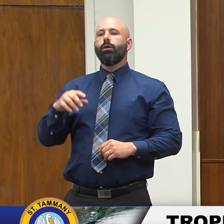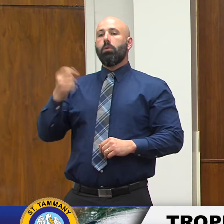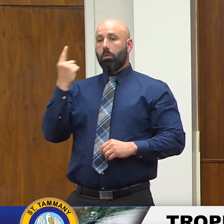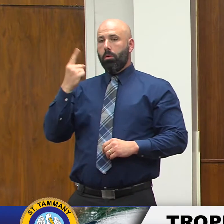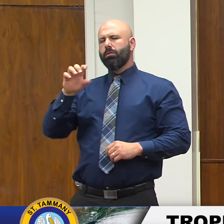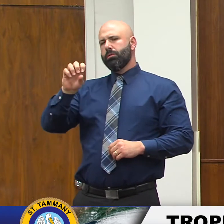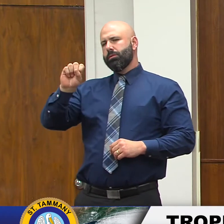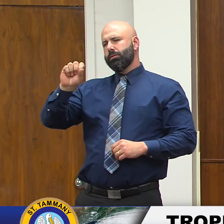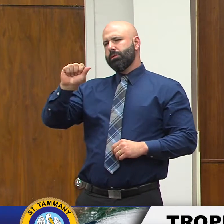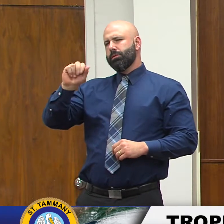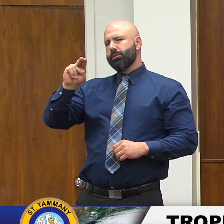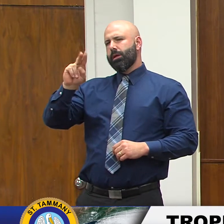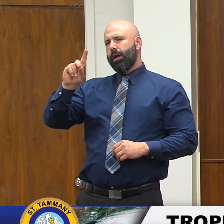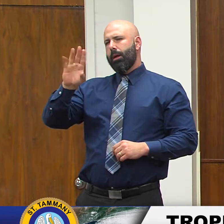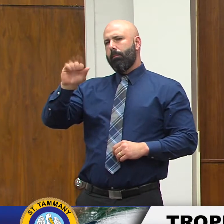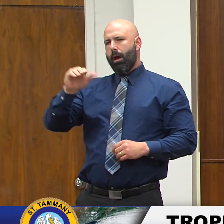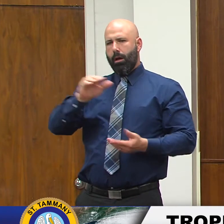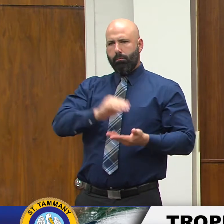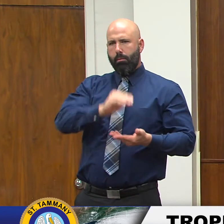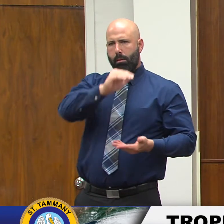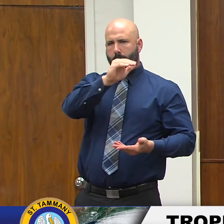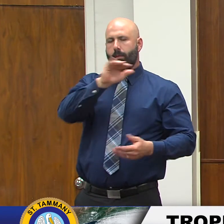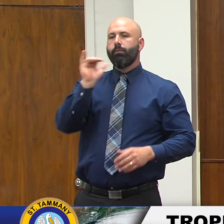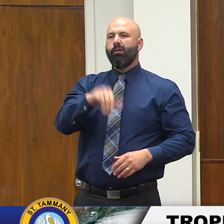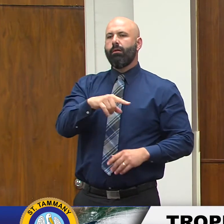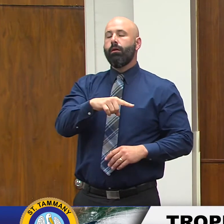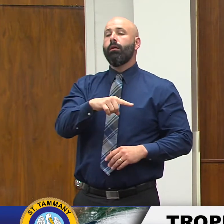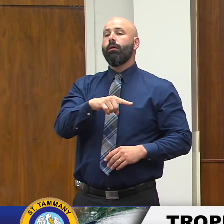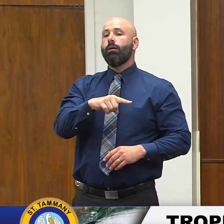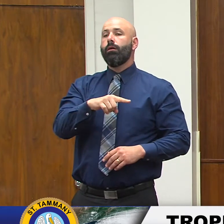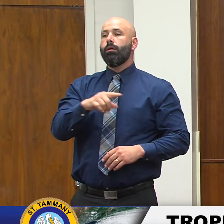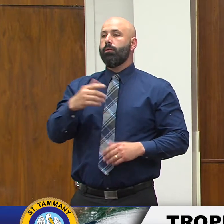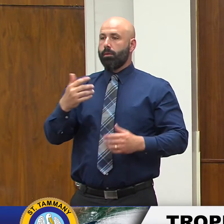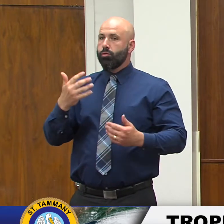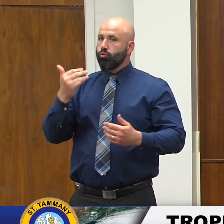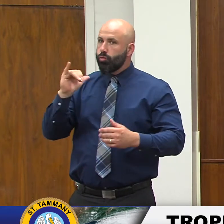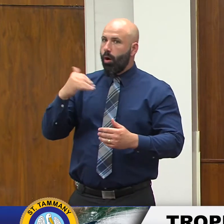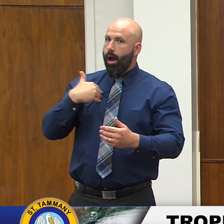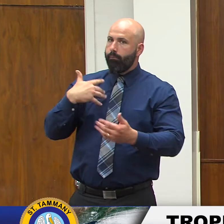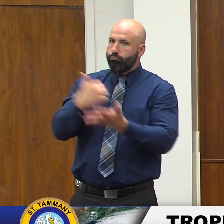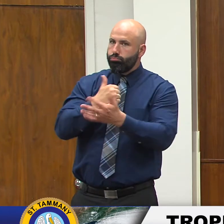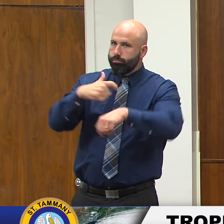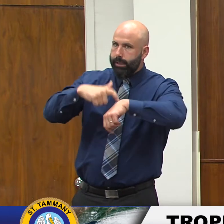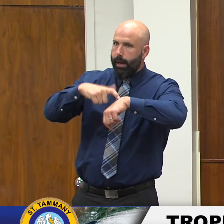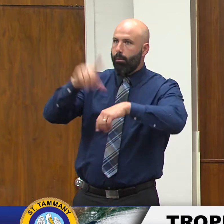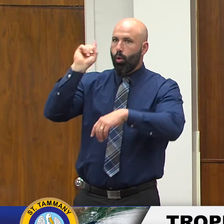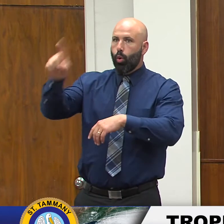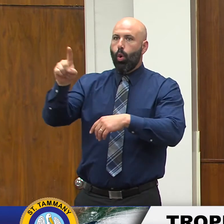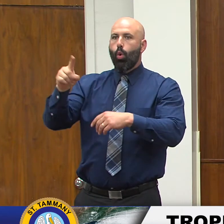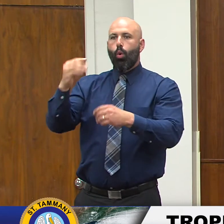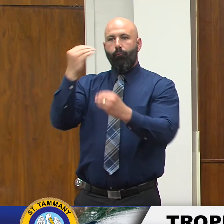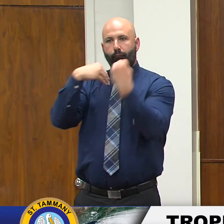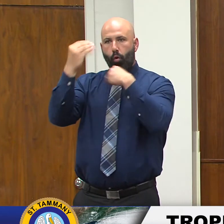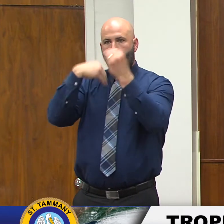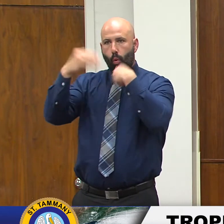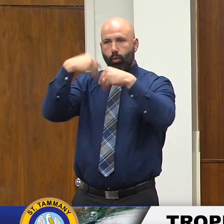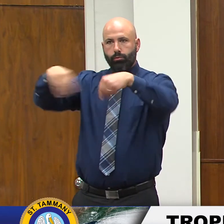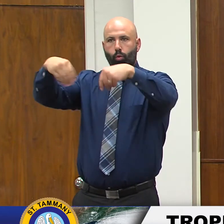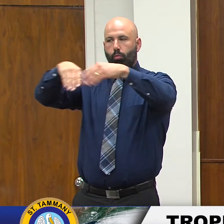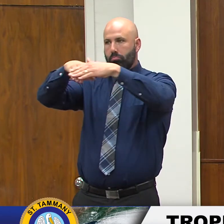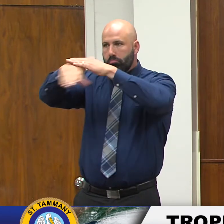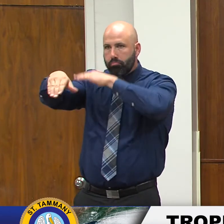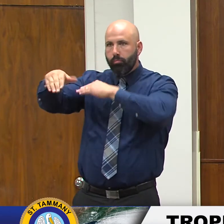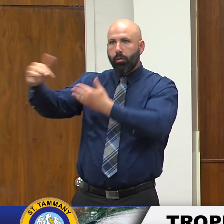sandbags if you need such please uh you still have time to go to grocery stores and get your food